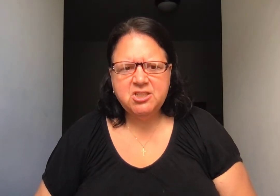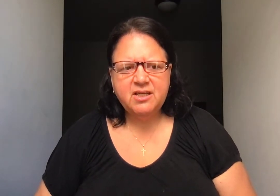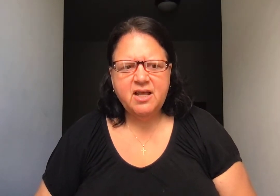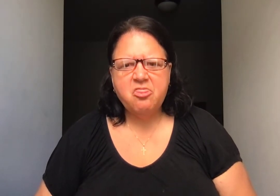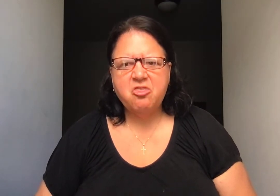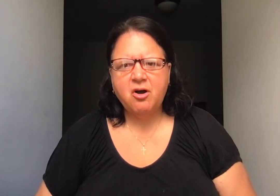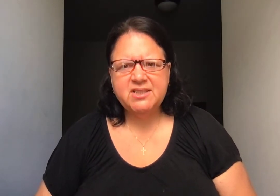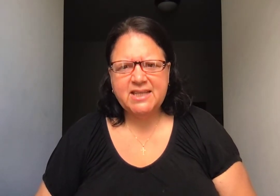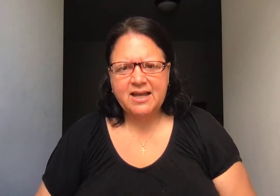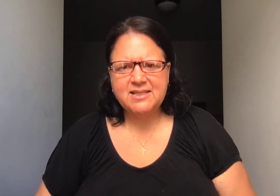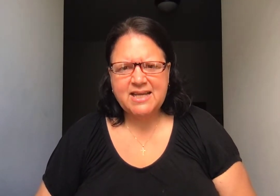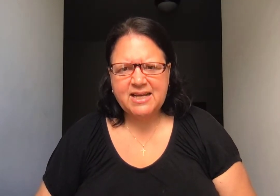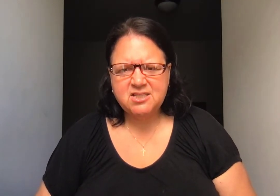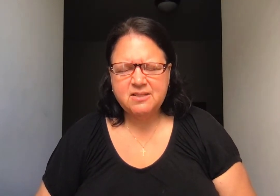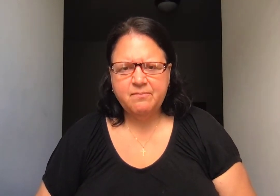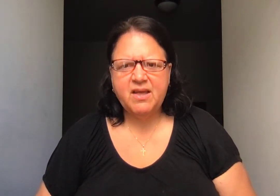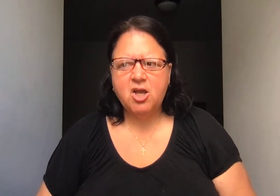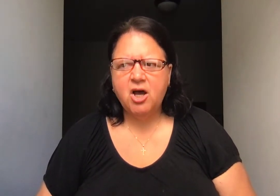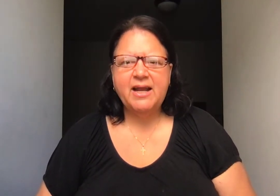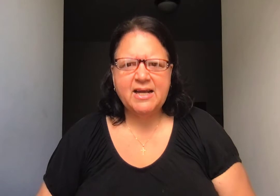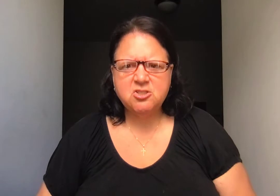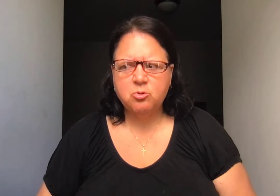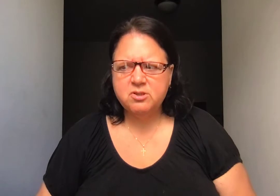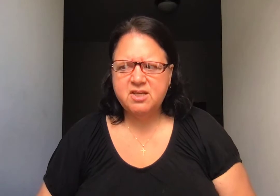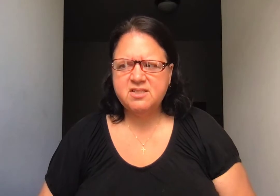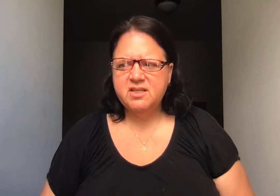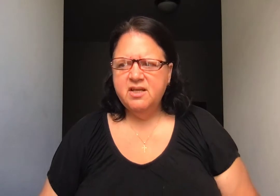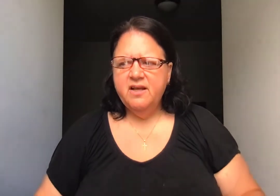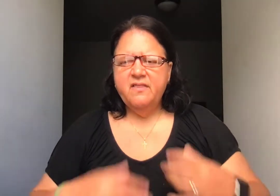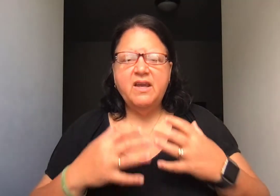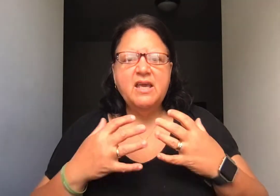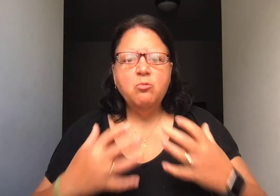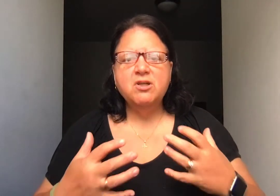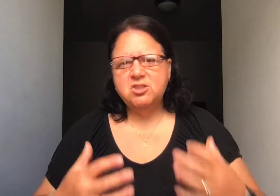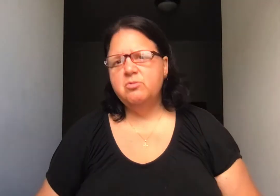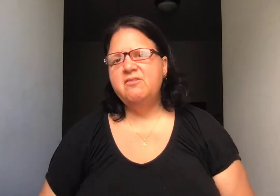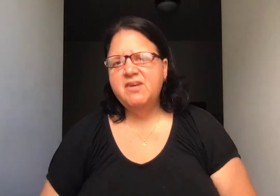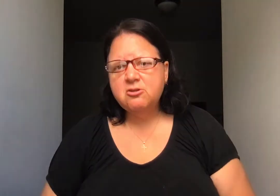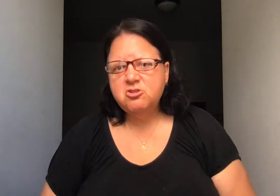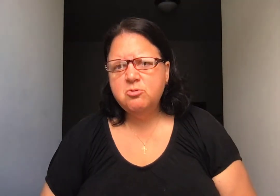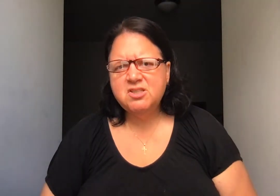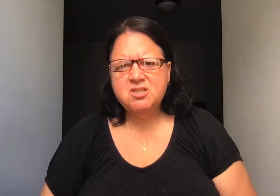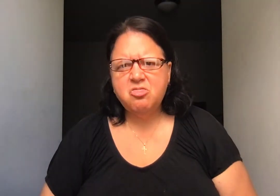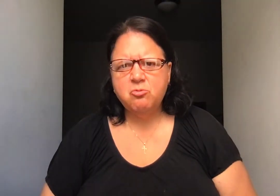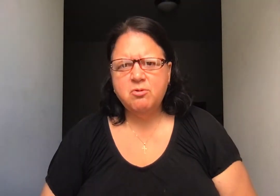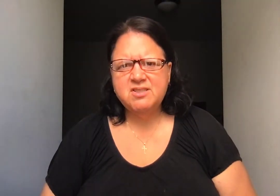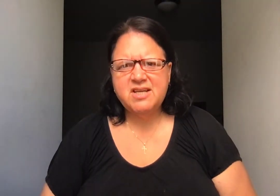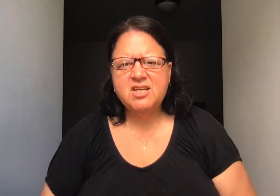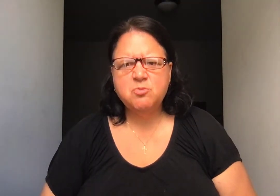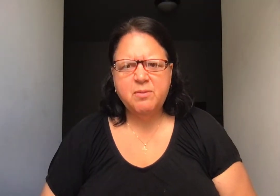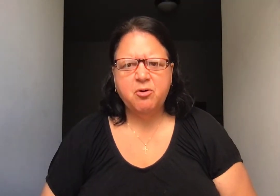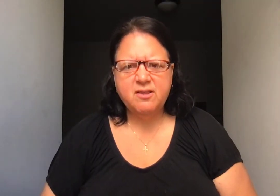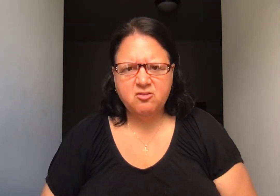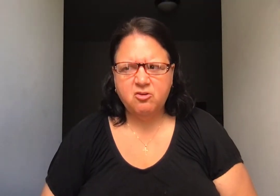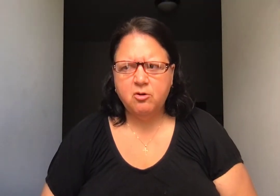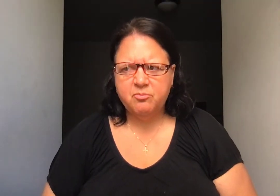and thoughts that God has towards us that He wants to reveal to us and through us as we pray the psalms.